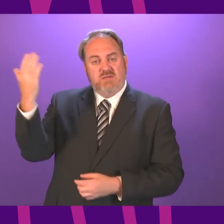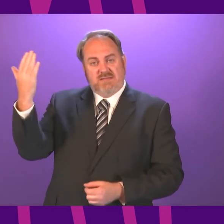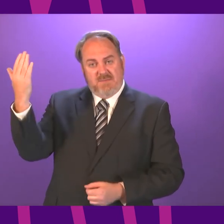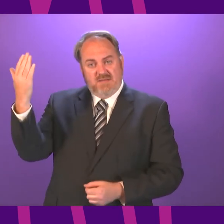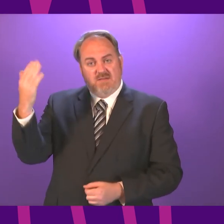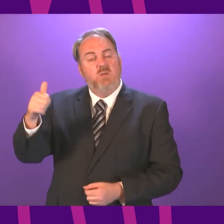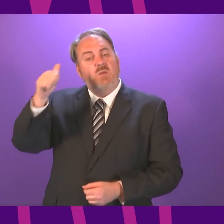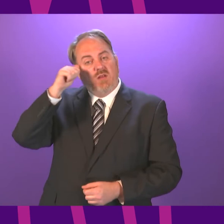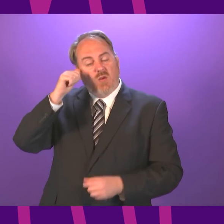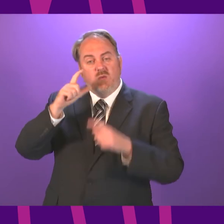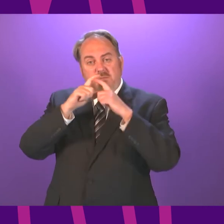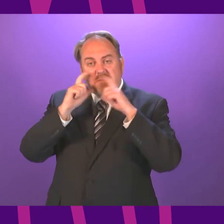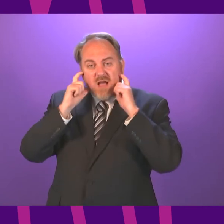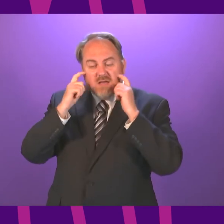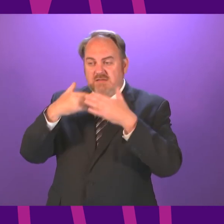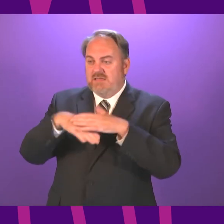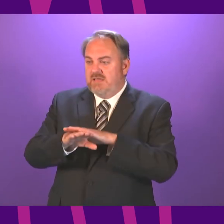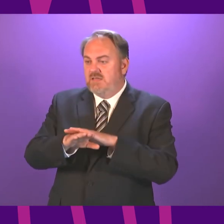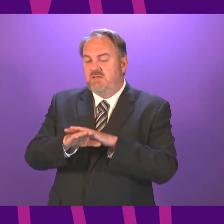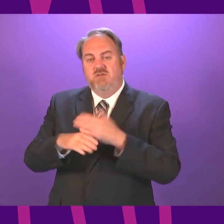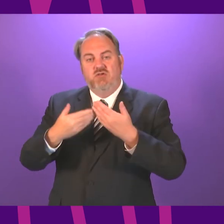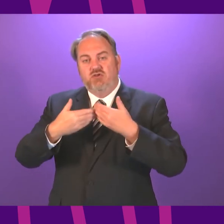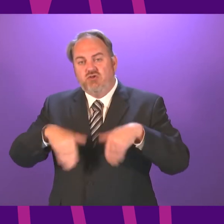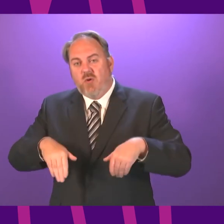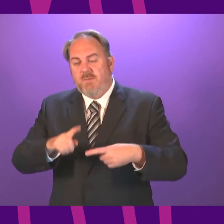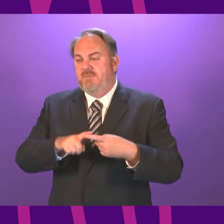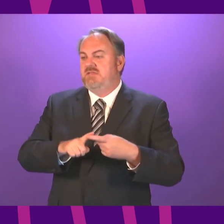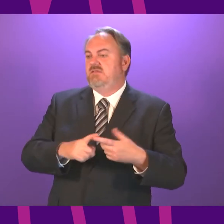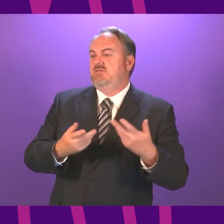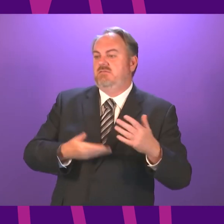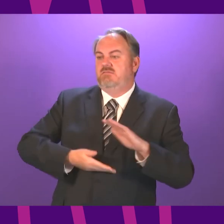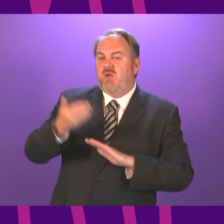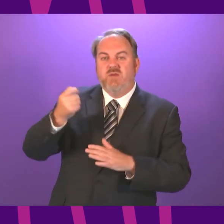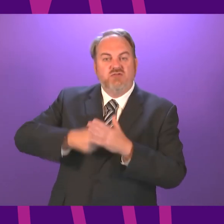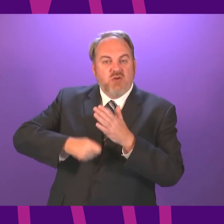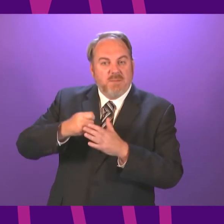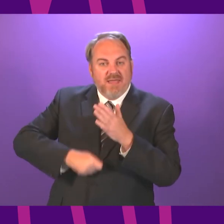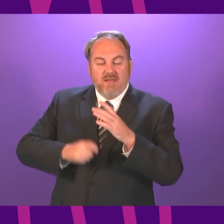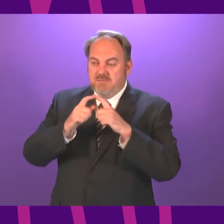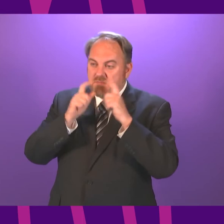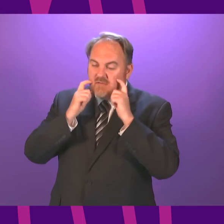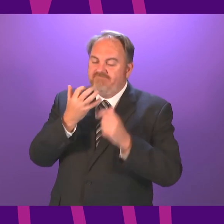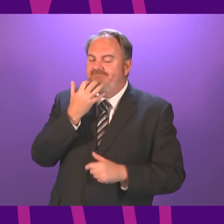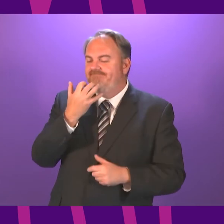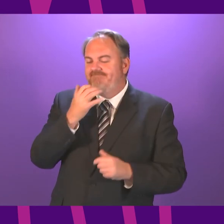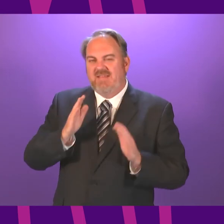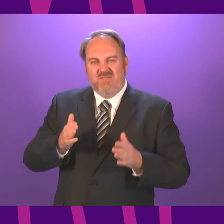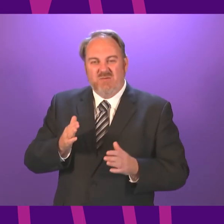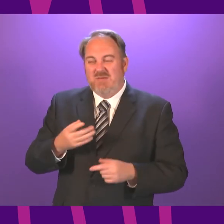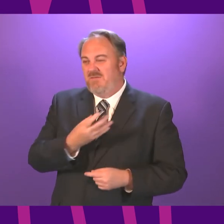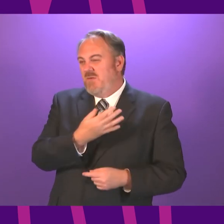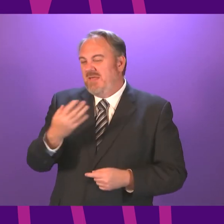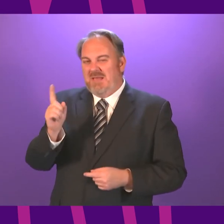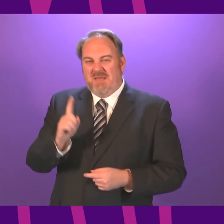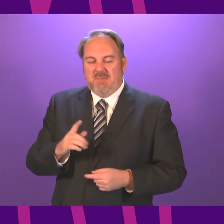Wearing face coverings in shops, travelling and at work has become second nature to many and continues to be necessary, but doing so is neither pleasant nor